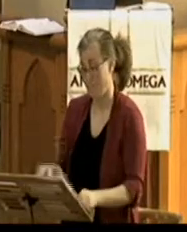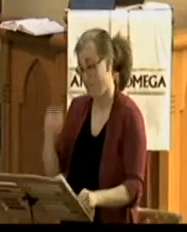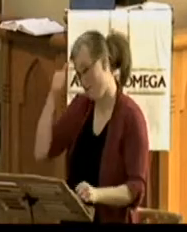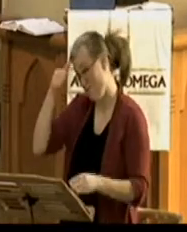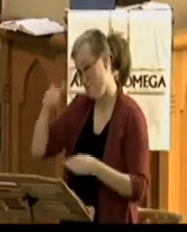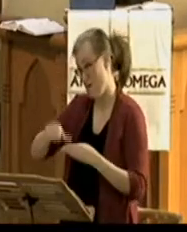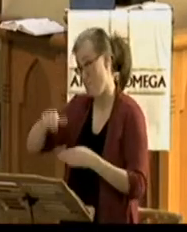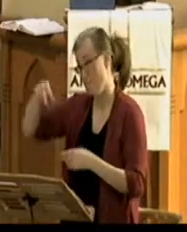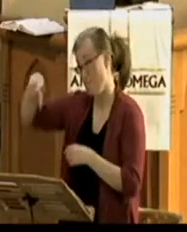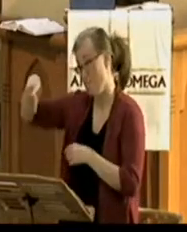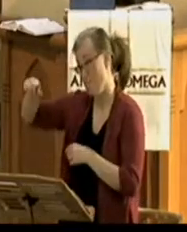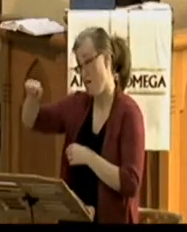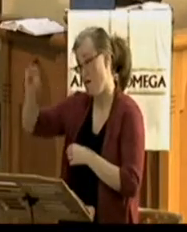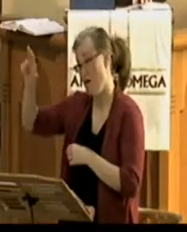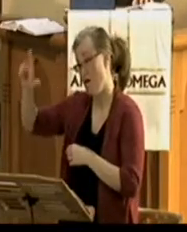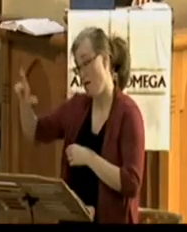literally stopped him in his tracks.